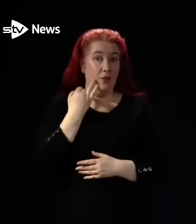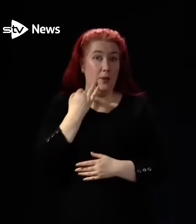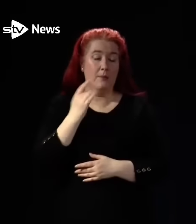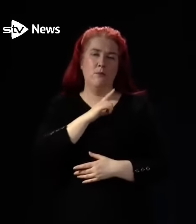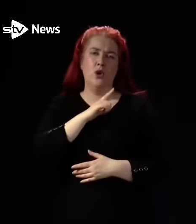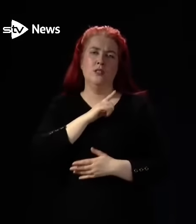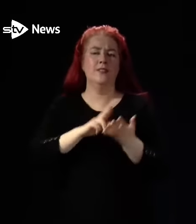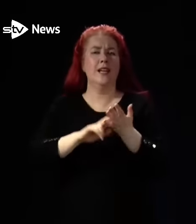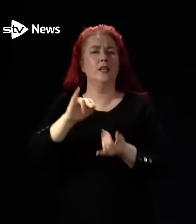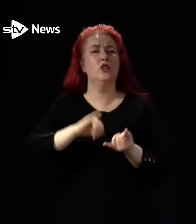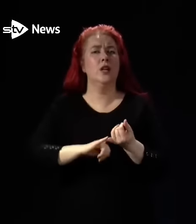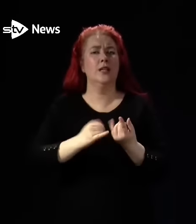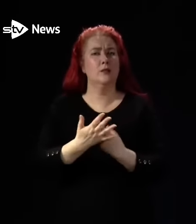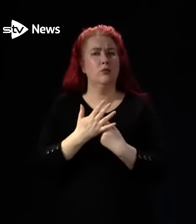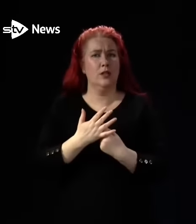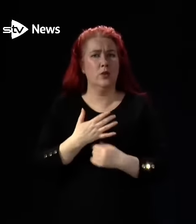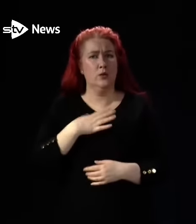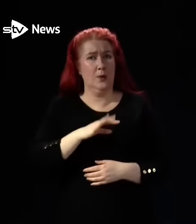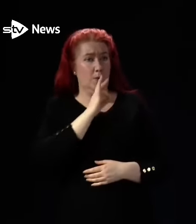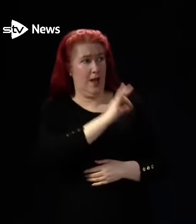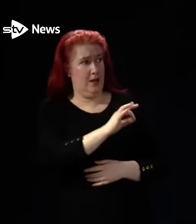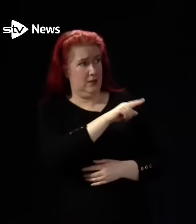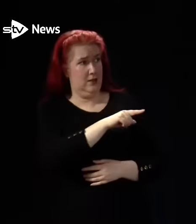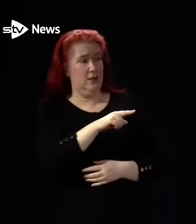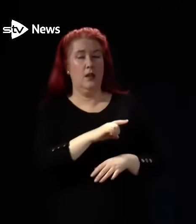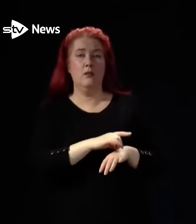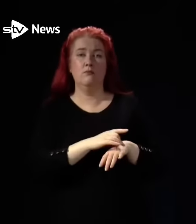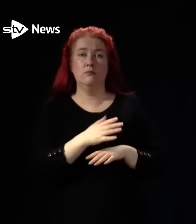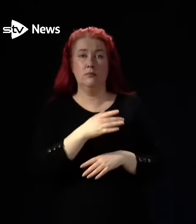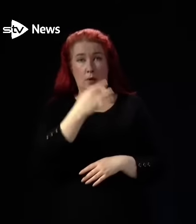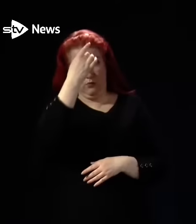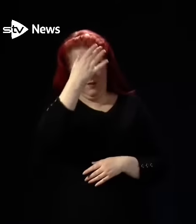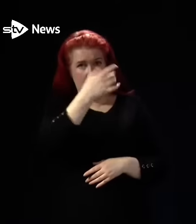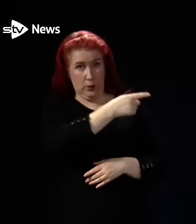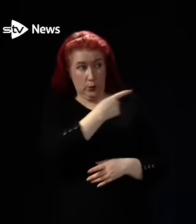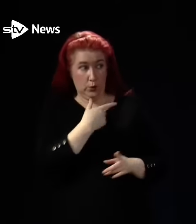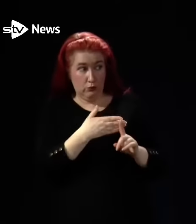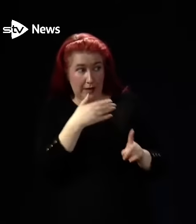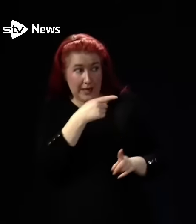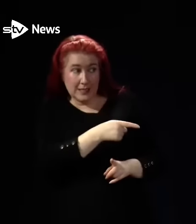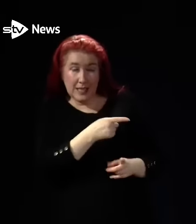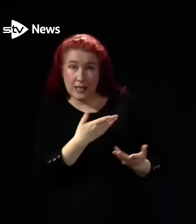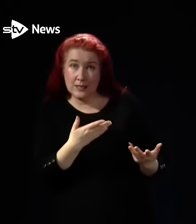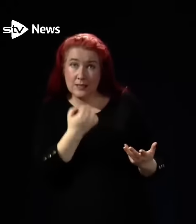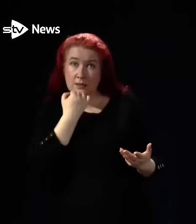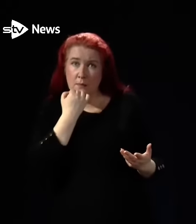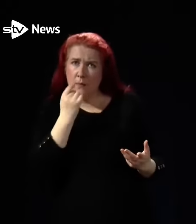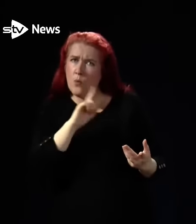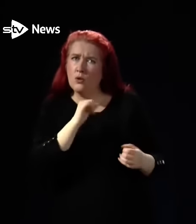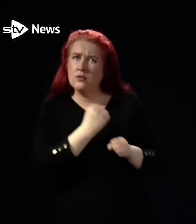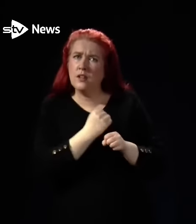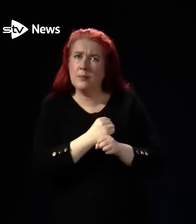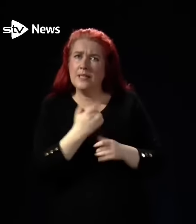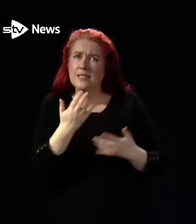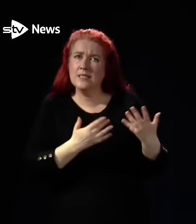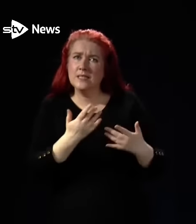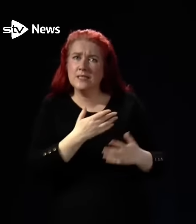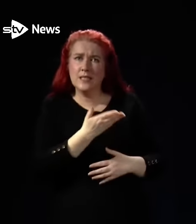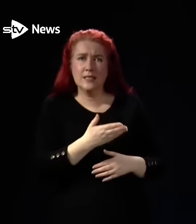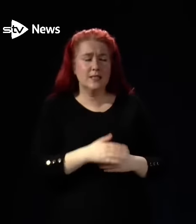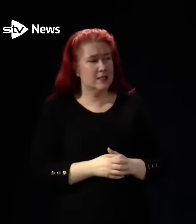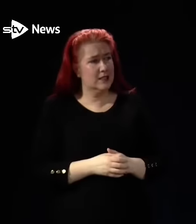So I'd like to ask Professor Ellis if he recognises that figure, and if not, what the government figure is. And I'd like to ask the First Minister,